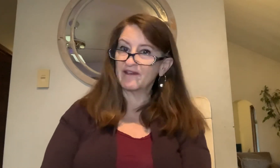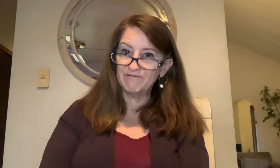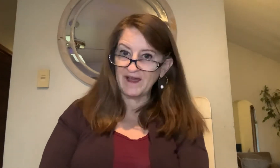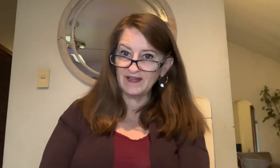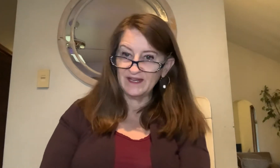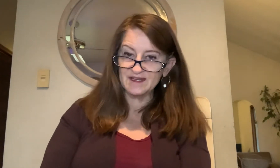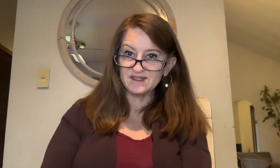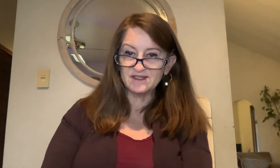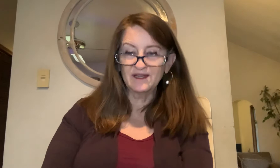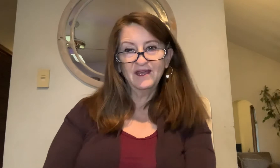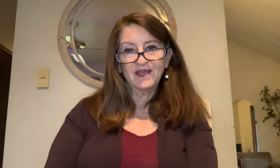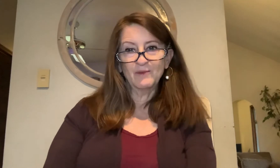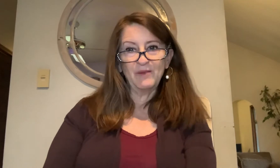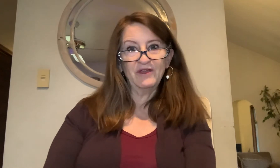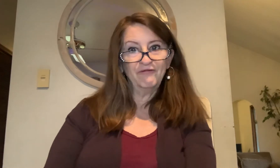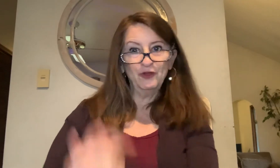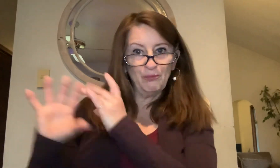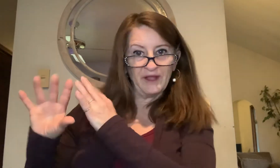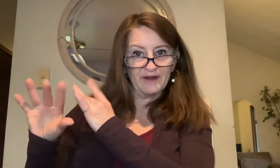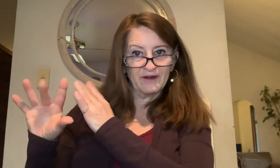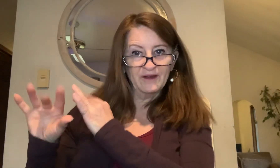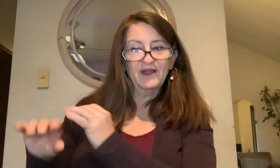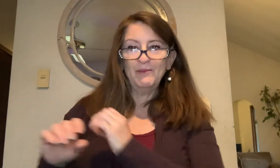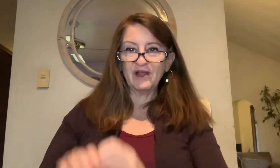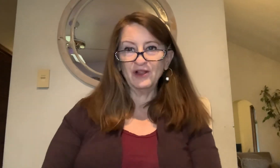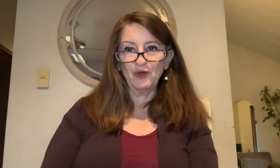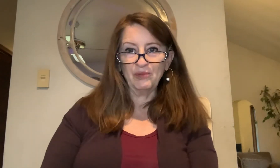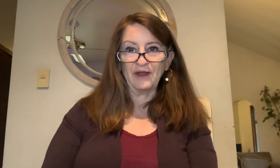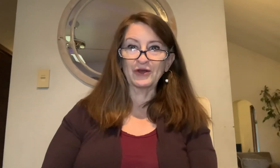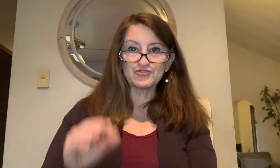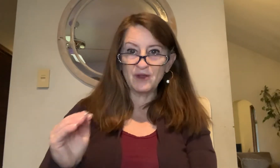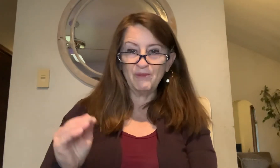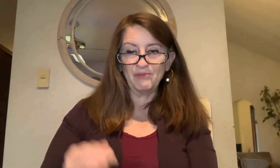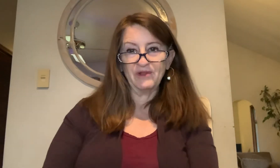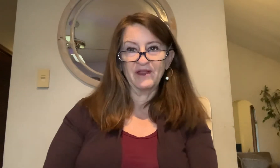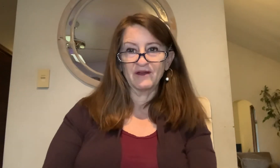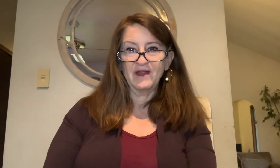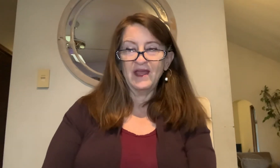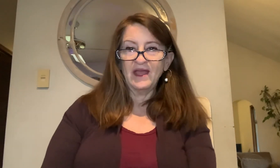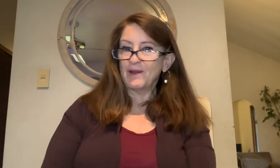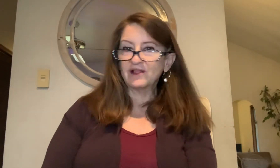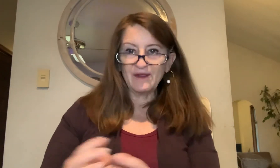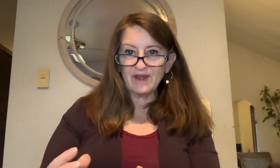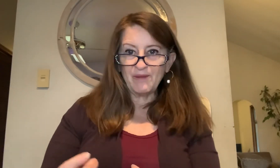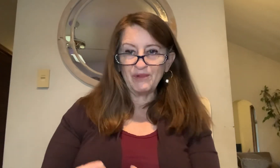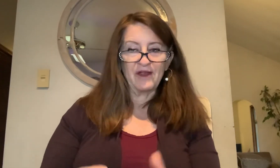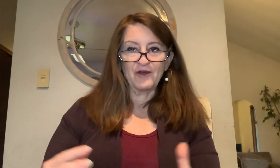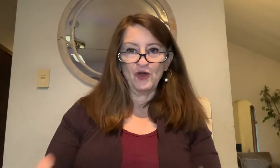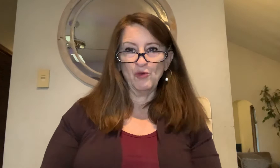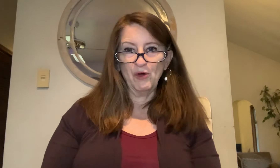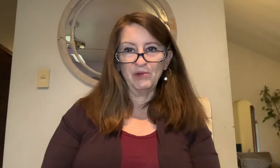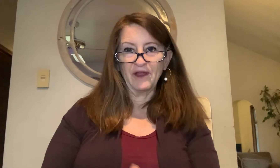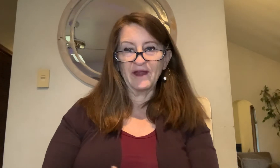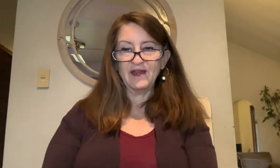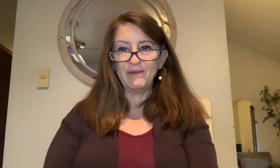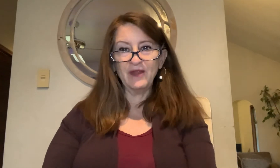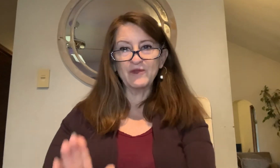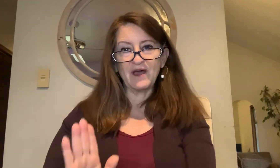a violinist. It might be a flute player, piccolo player, trumpet player, clarinet player, oboe player. Anybody with a